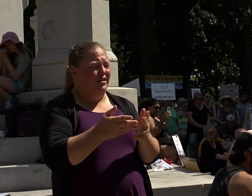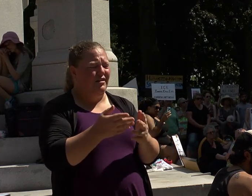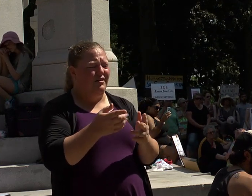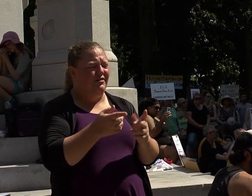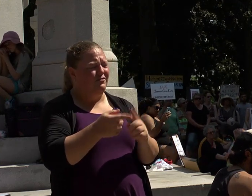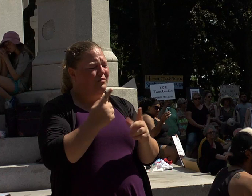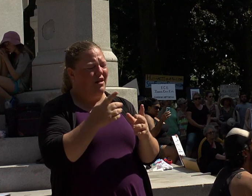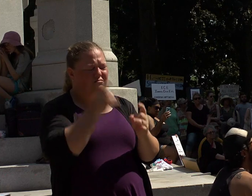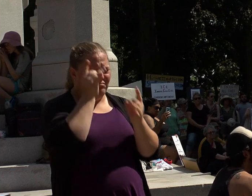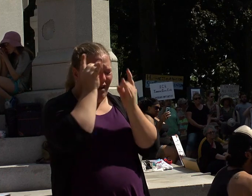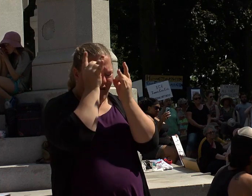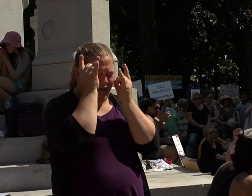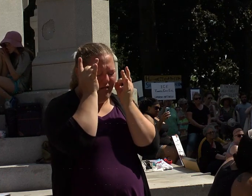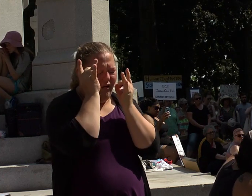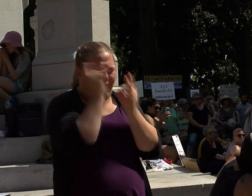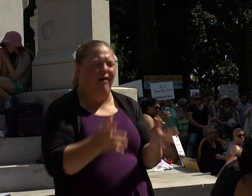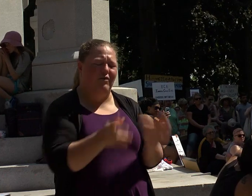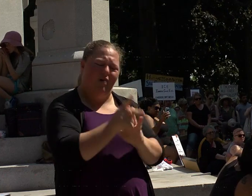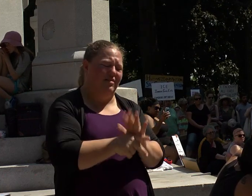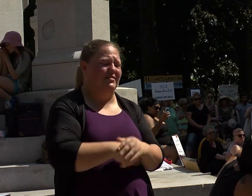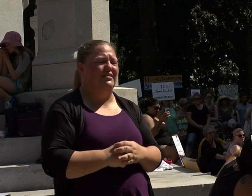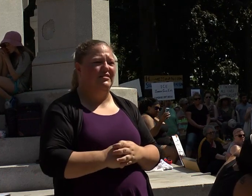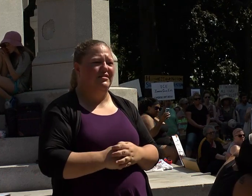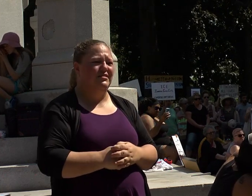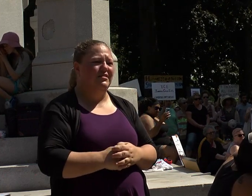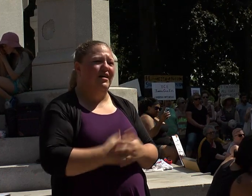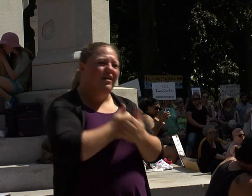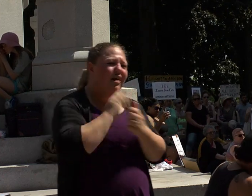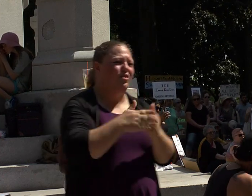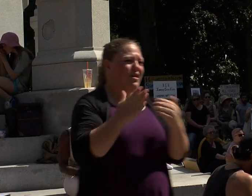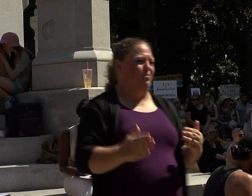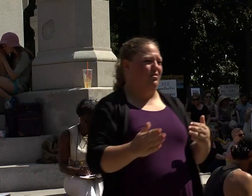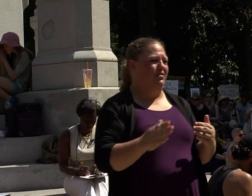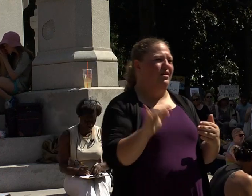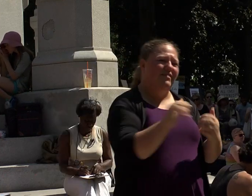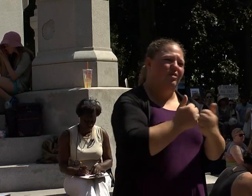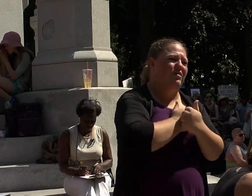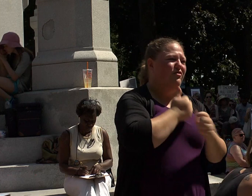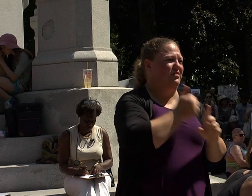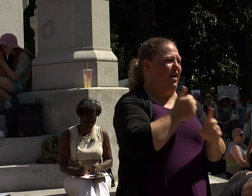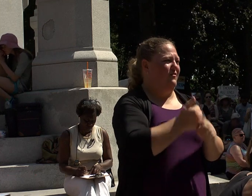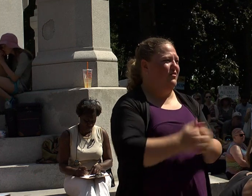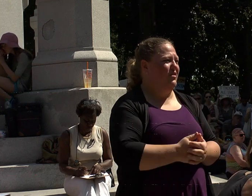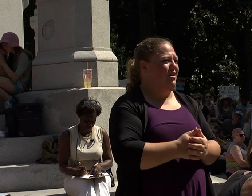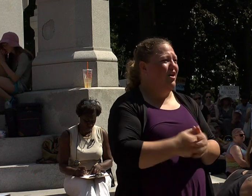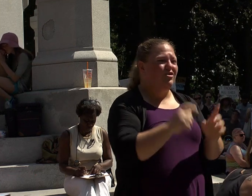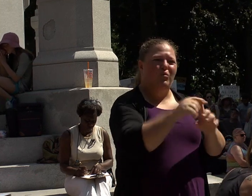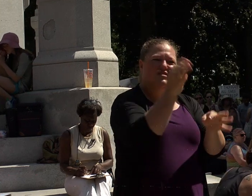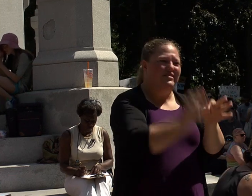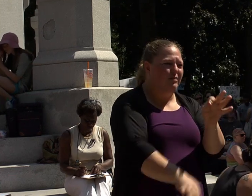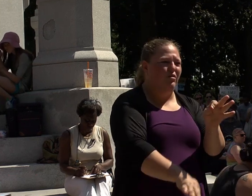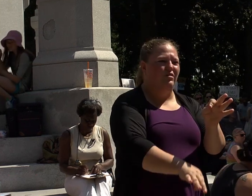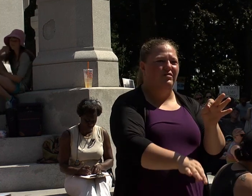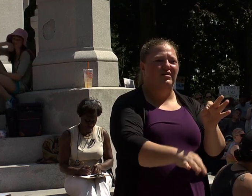policy. Love your neighbor as you love yourself. Seven simple words to